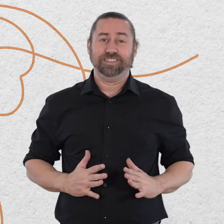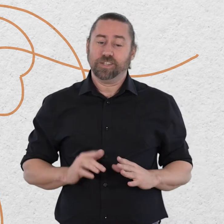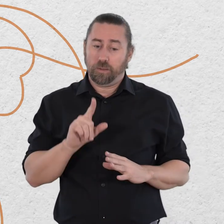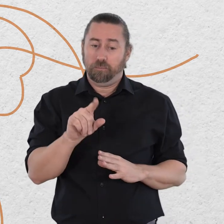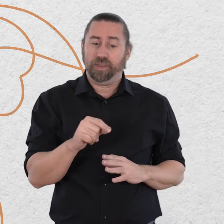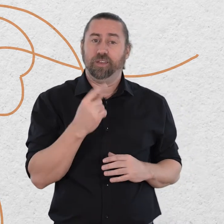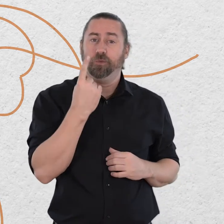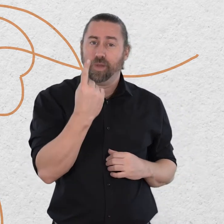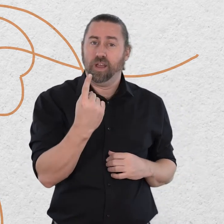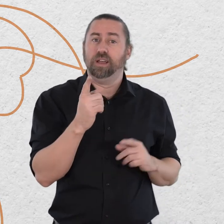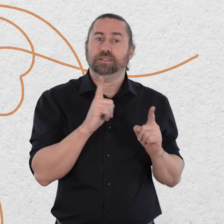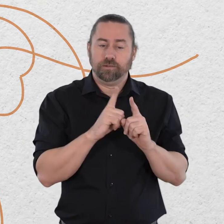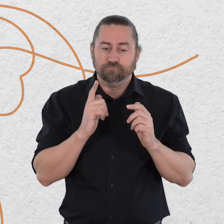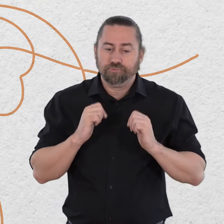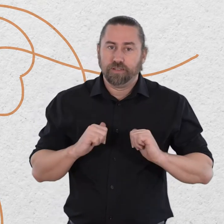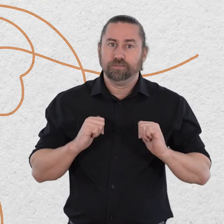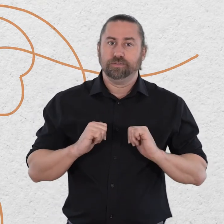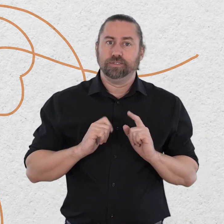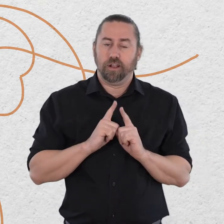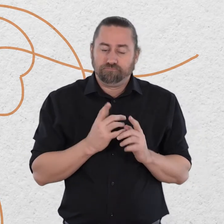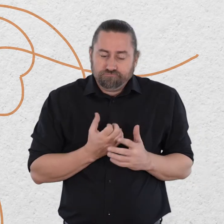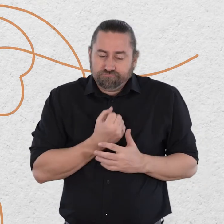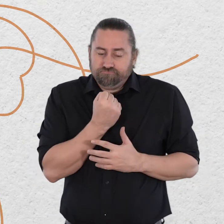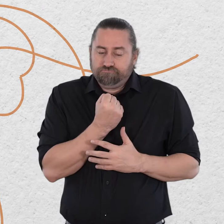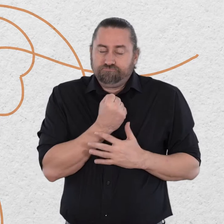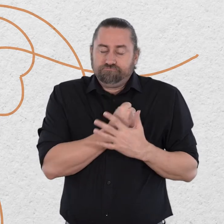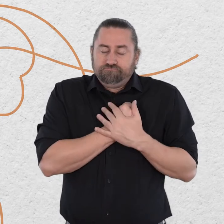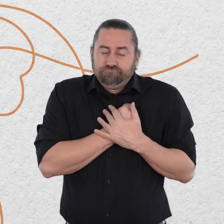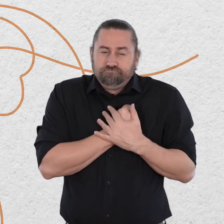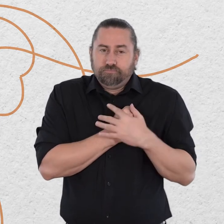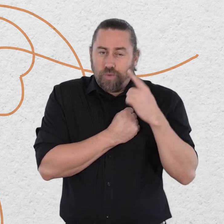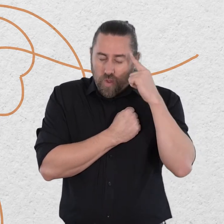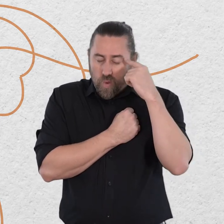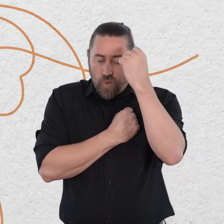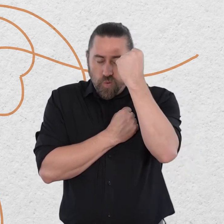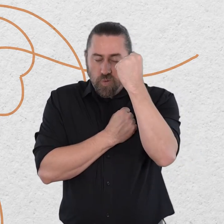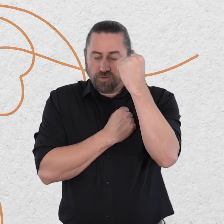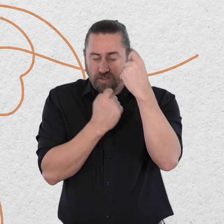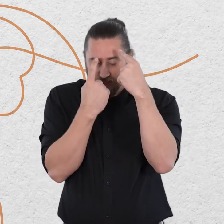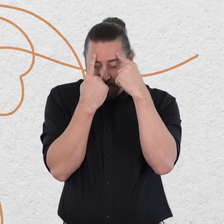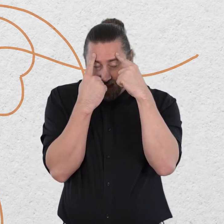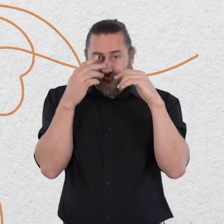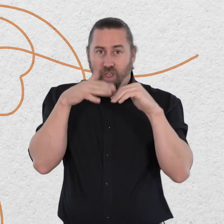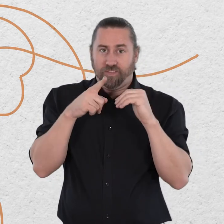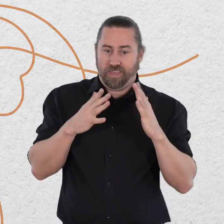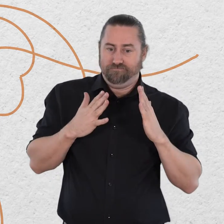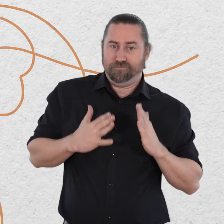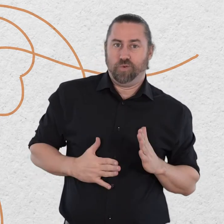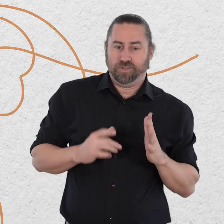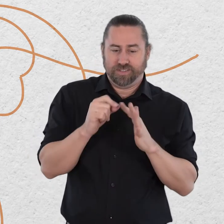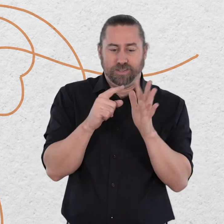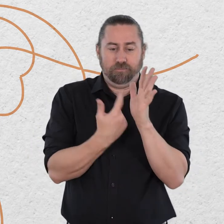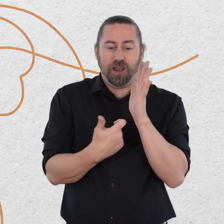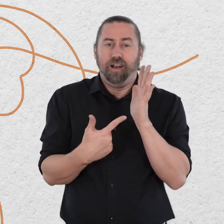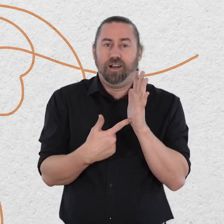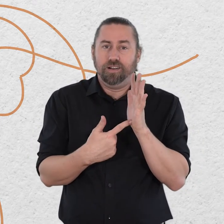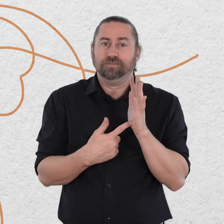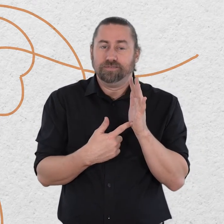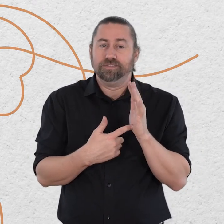practice with holding it in your heart and mind and making these same kind intentions